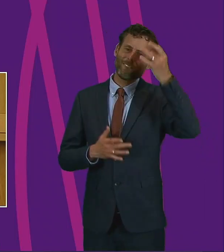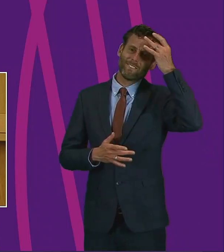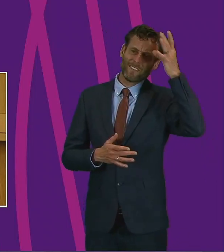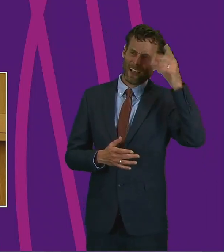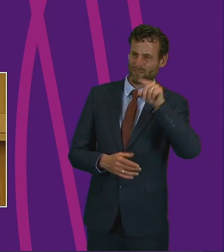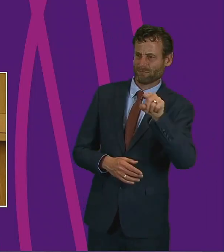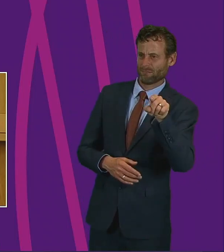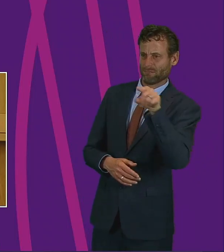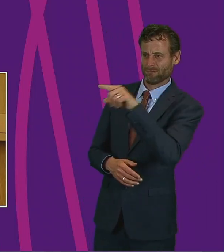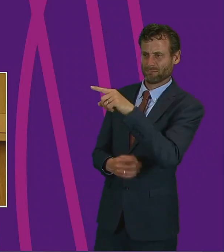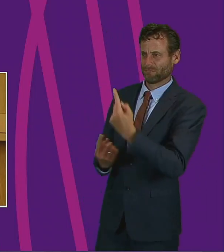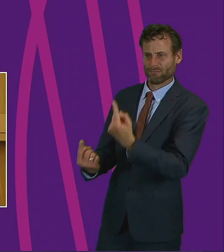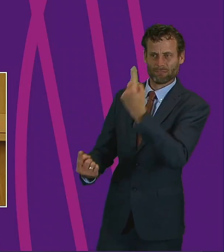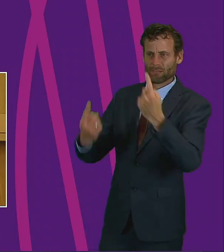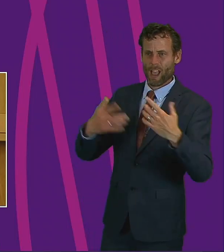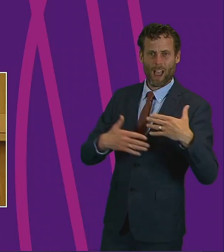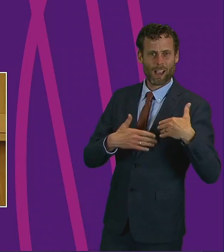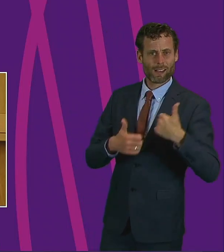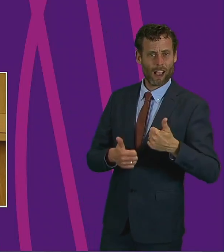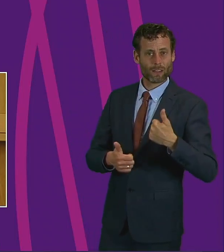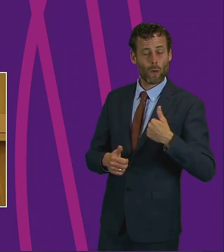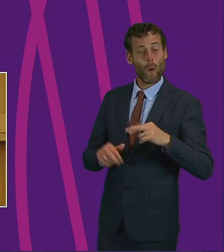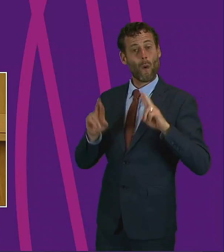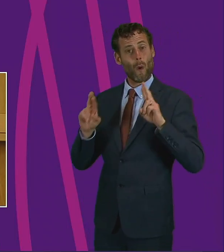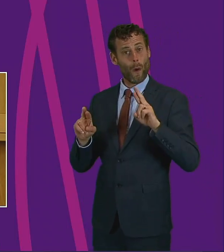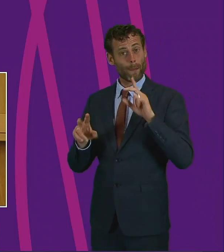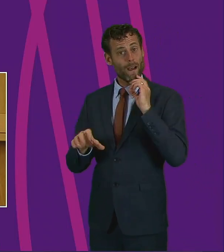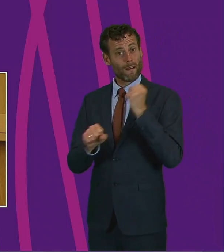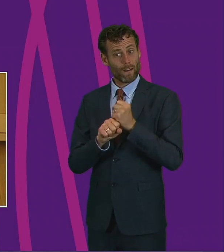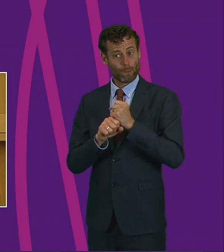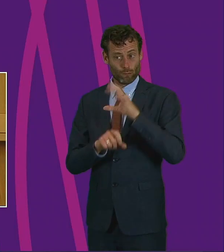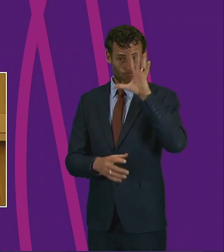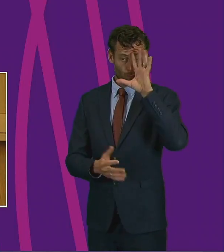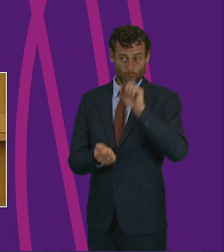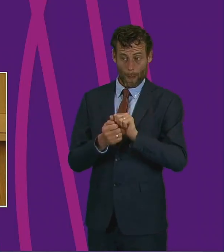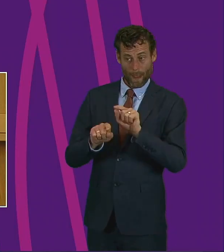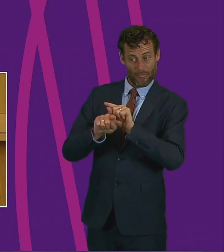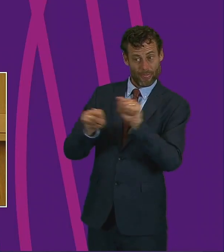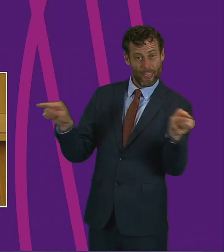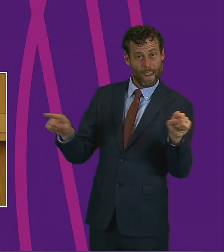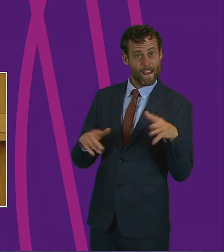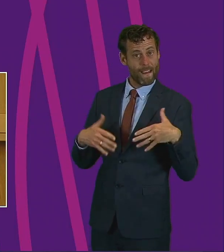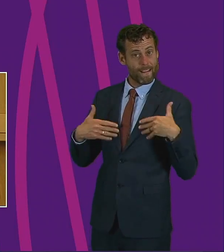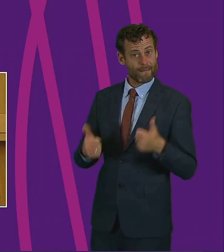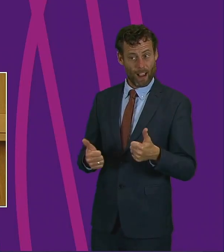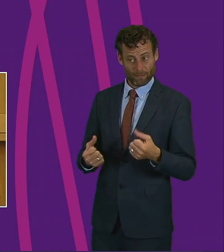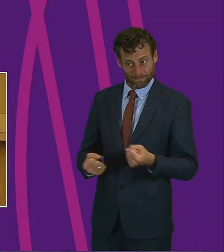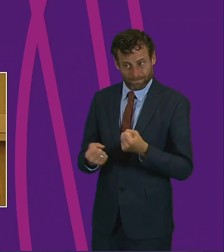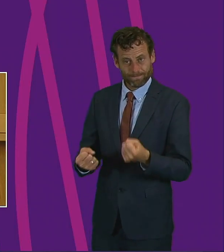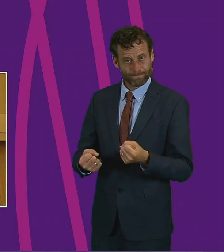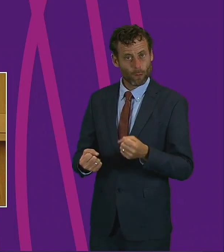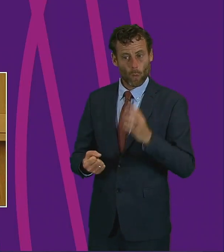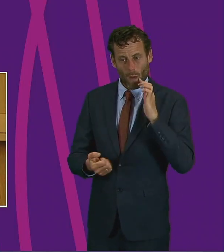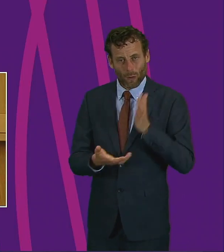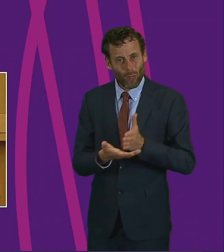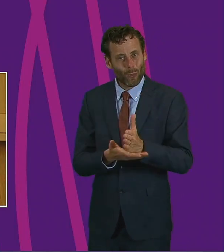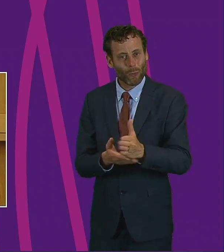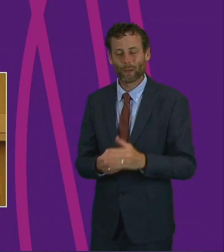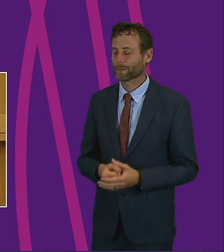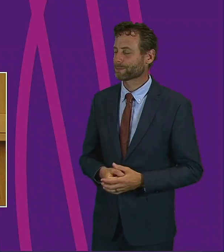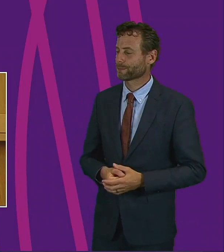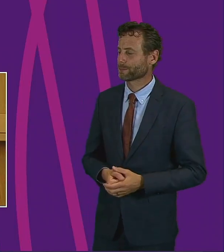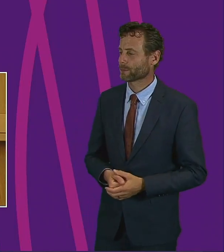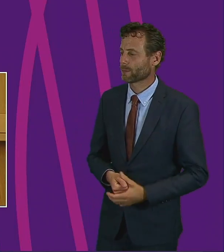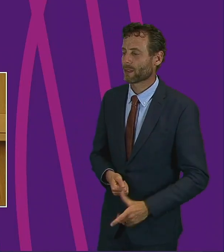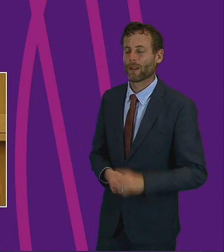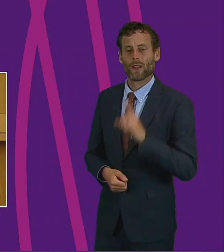I hope very much that the government will remember that kindness too in the support it offers them in the months to come. But beyond